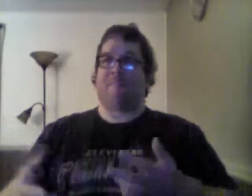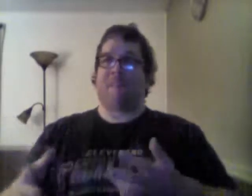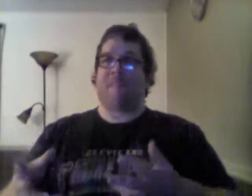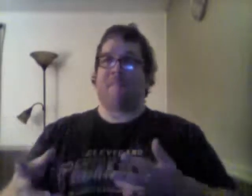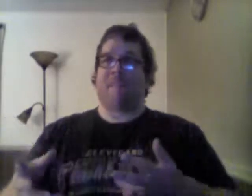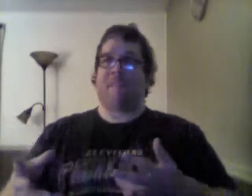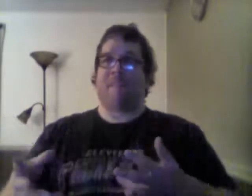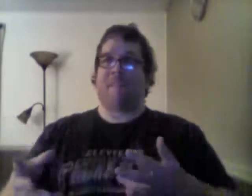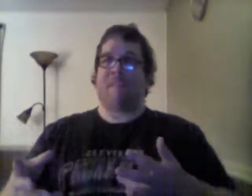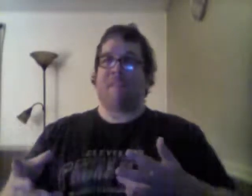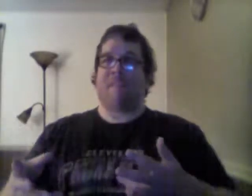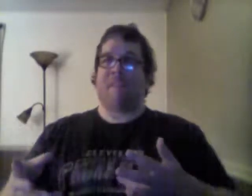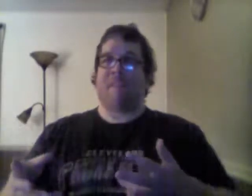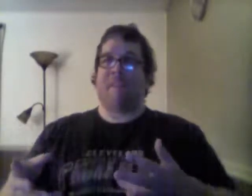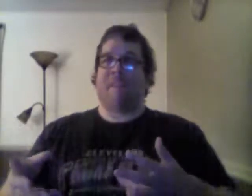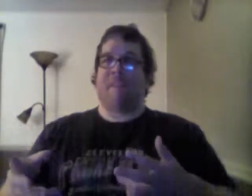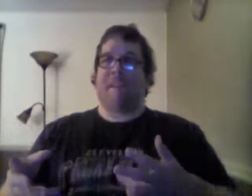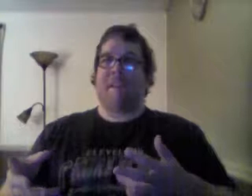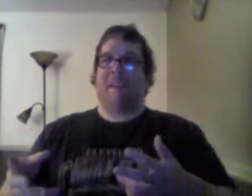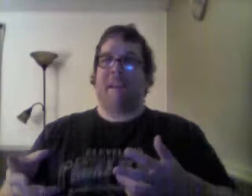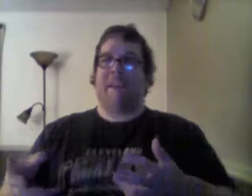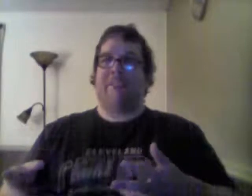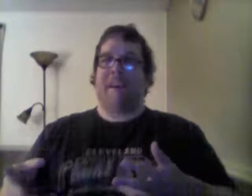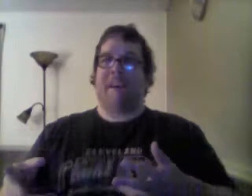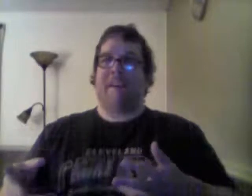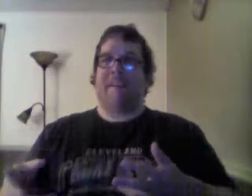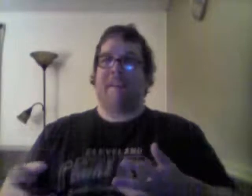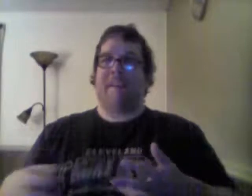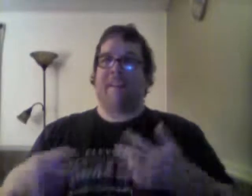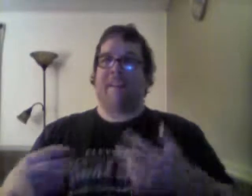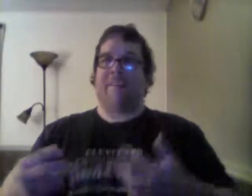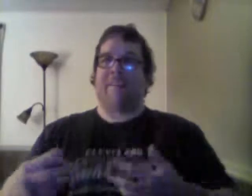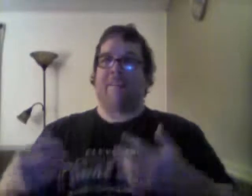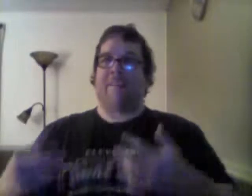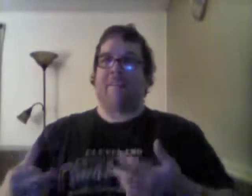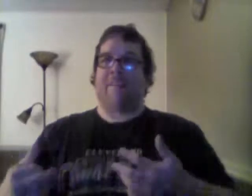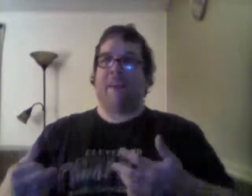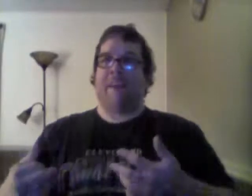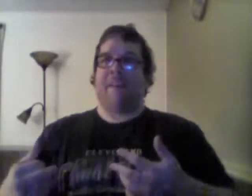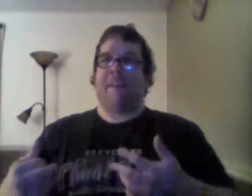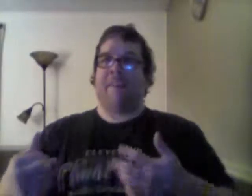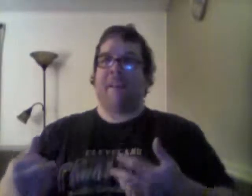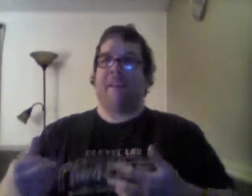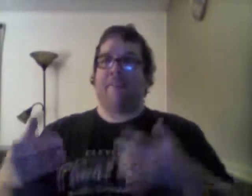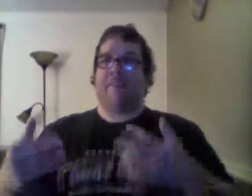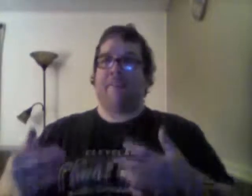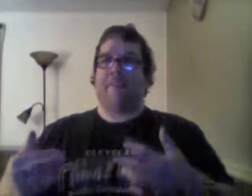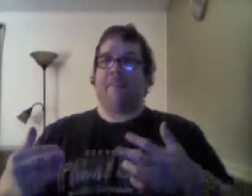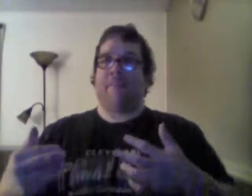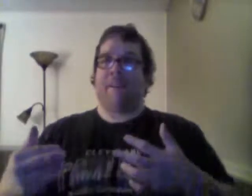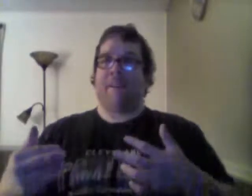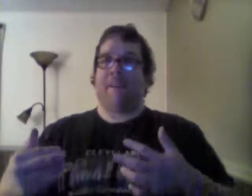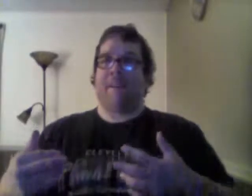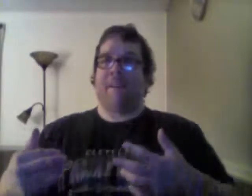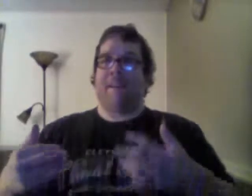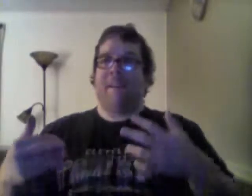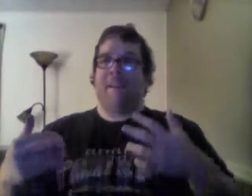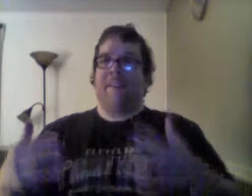concert venue near them that had a fire and killed the whole band, the band that performed there in a